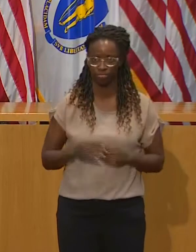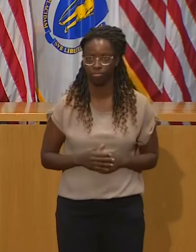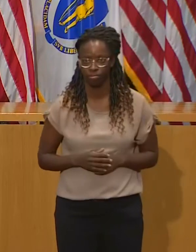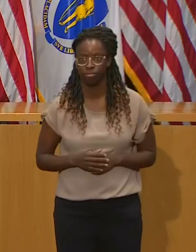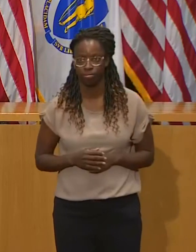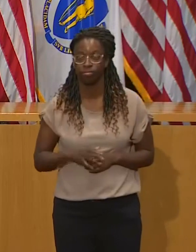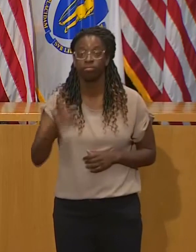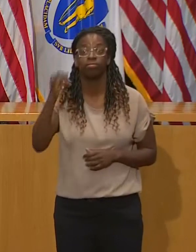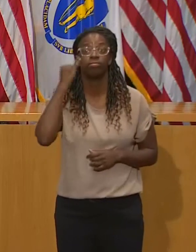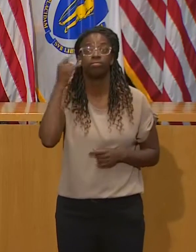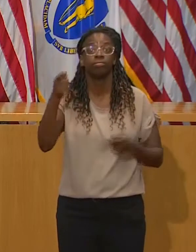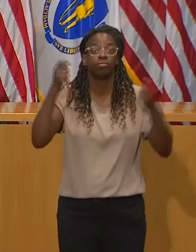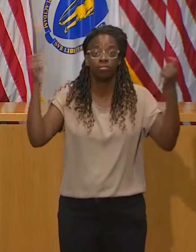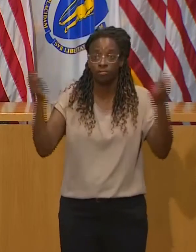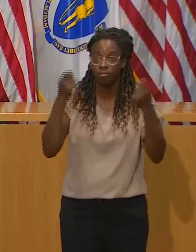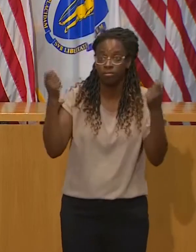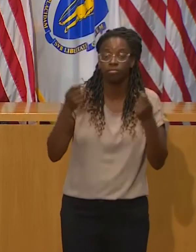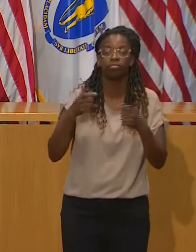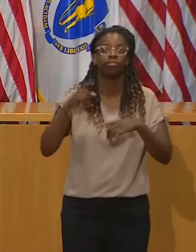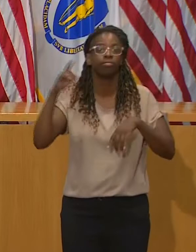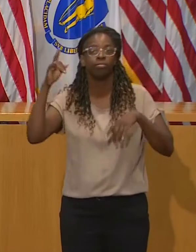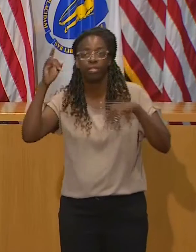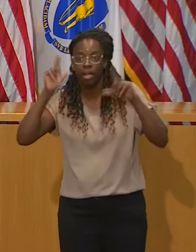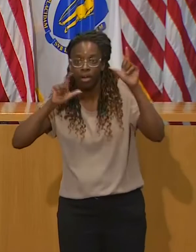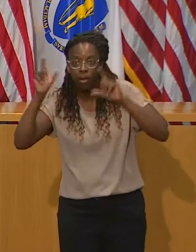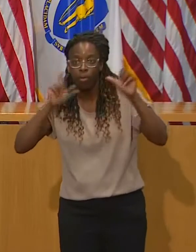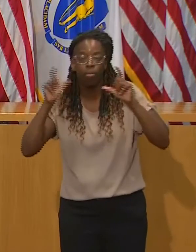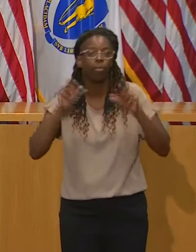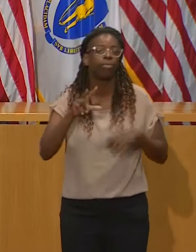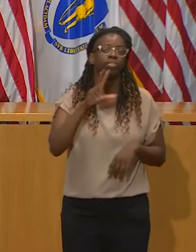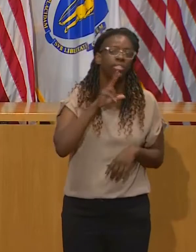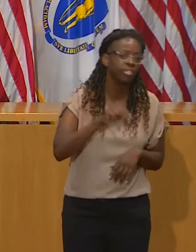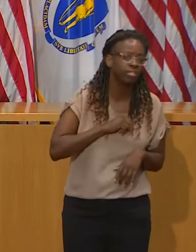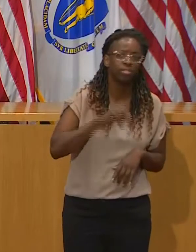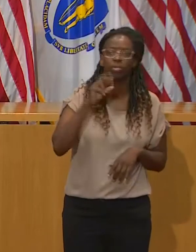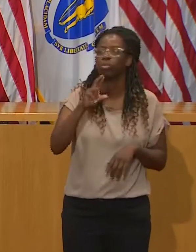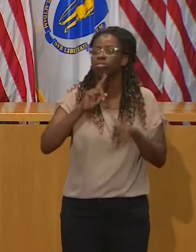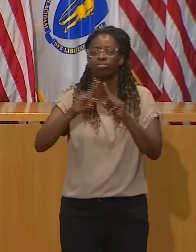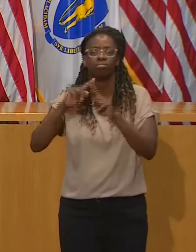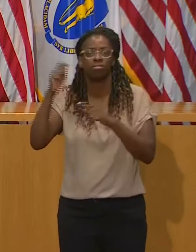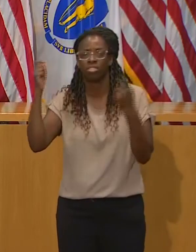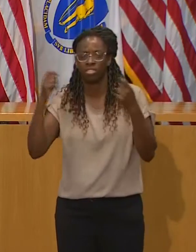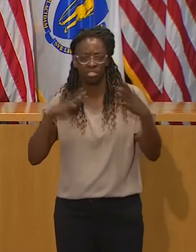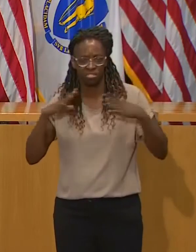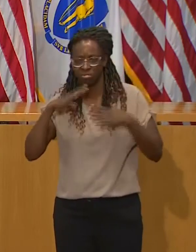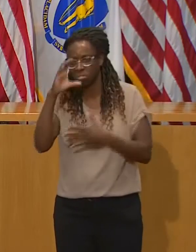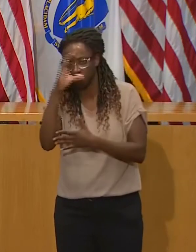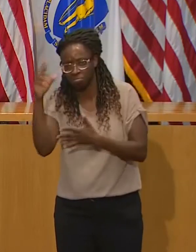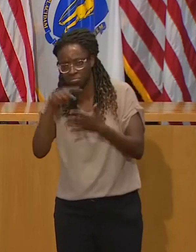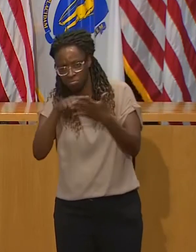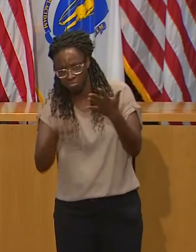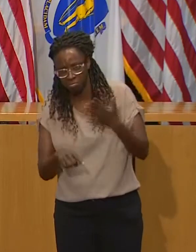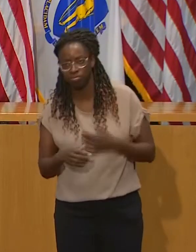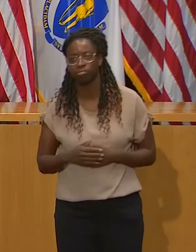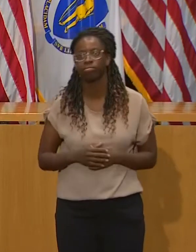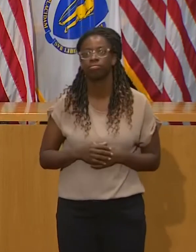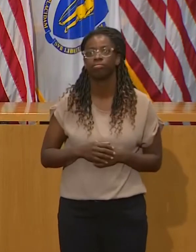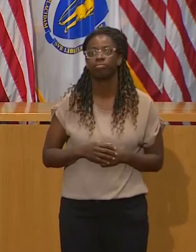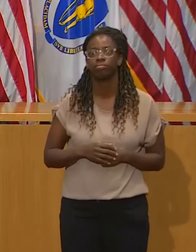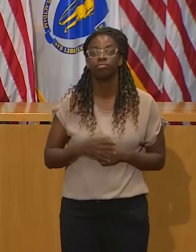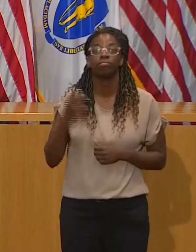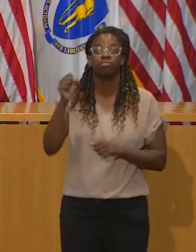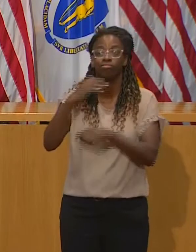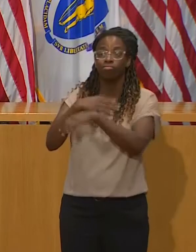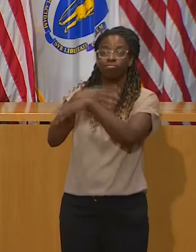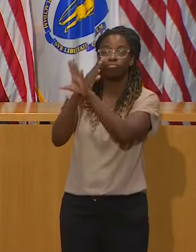virtual gathering. We're all getting used to Zoom things these days, so you could actually Zoom Thanksgiving with your family and friends across the country. If